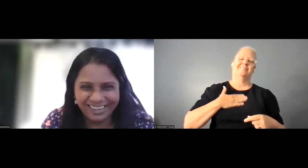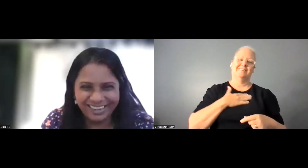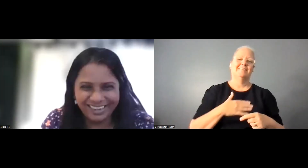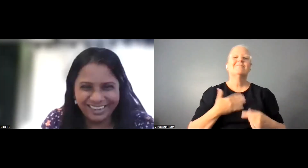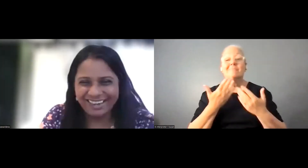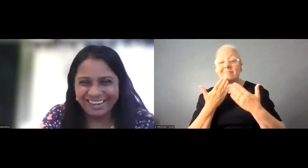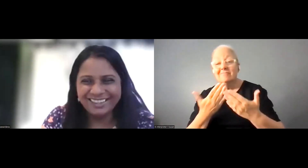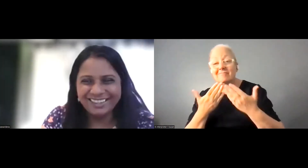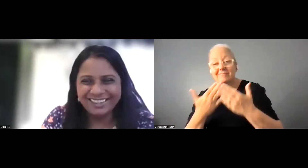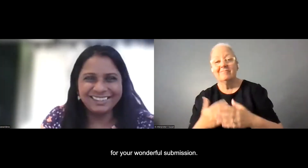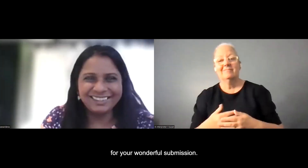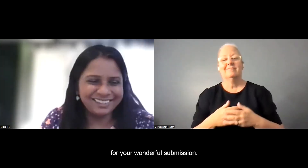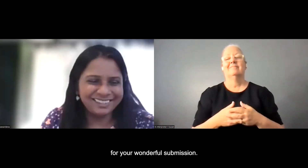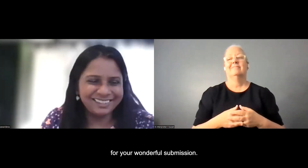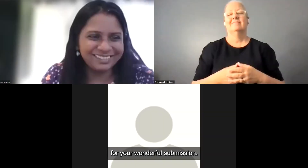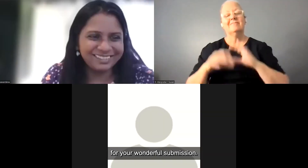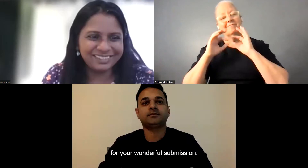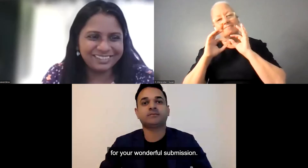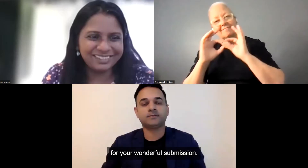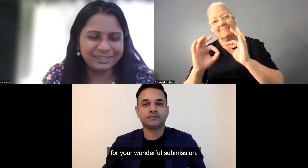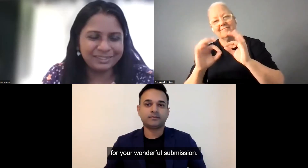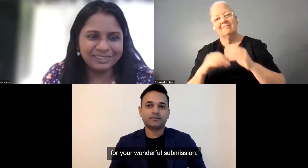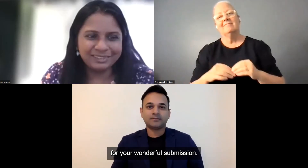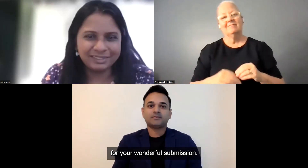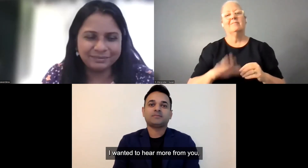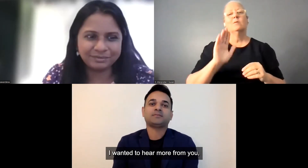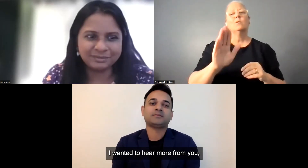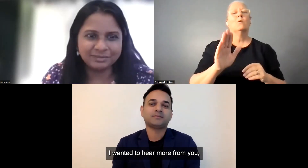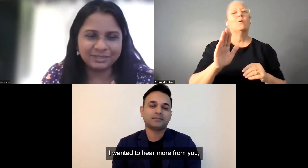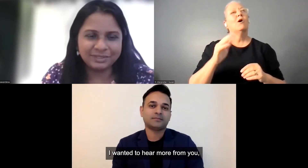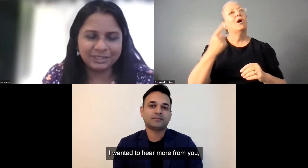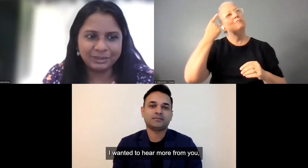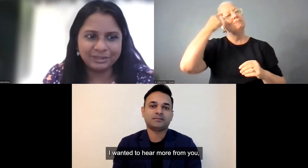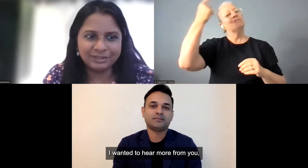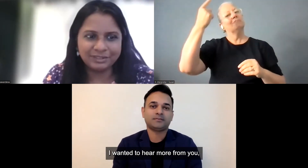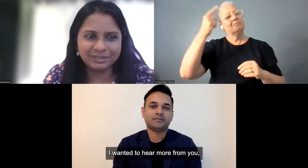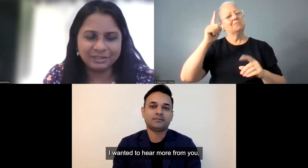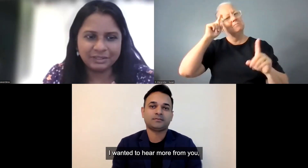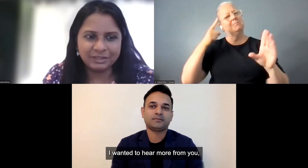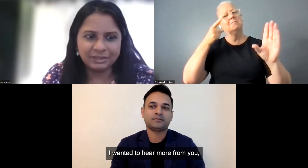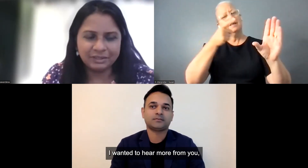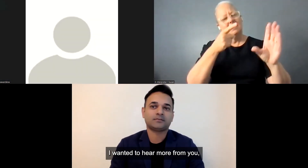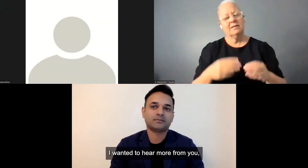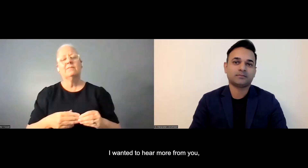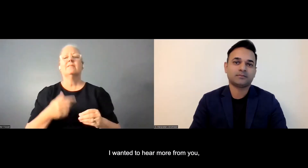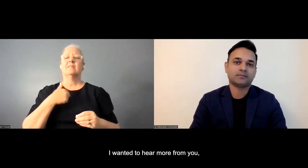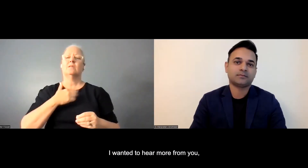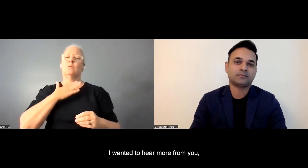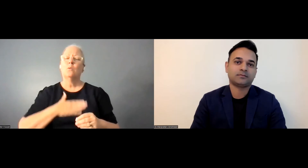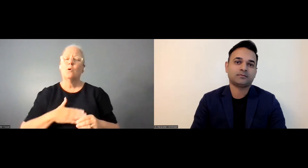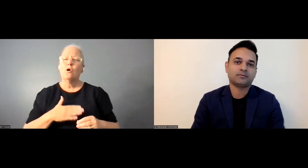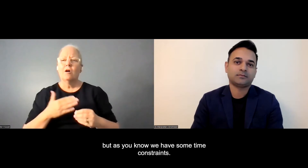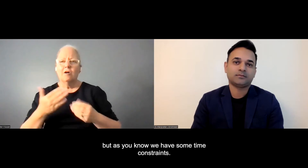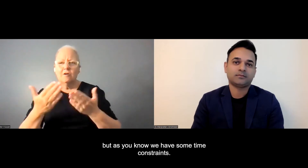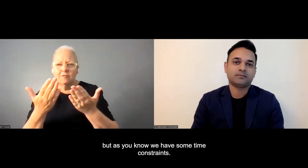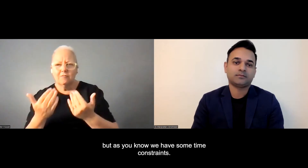much uh for your wonderful submission but i wanted to um hear more from you